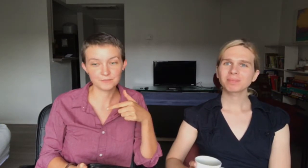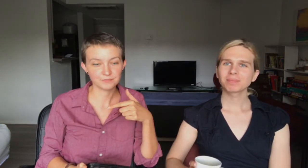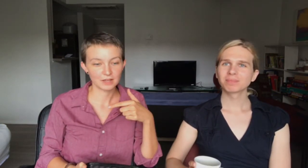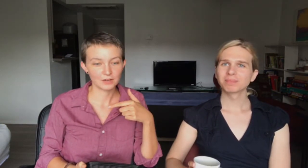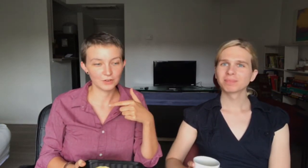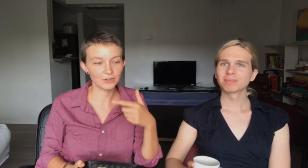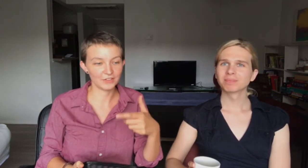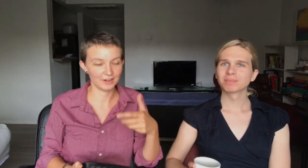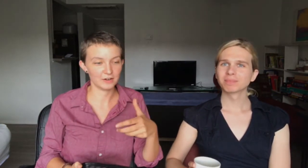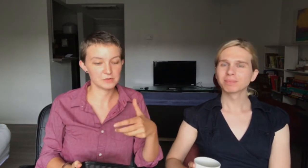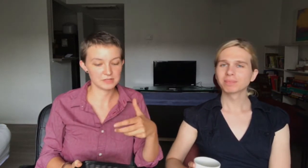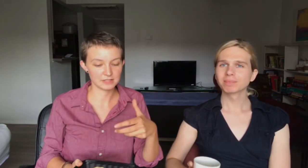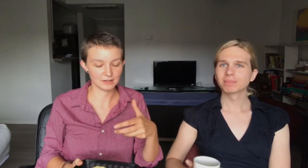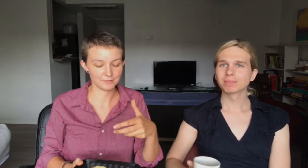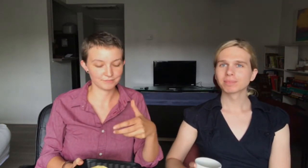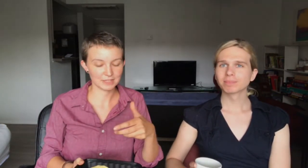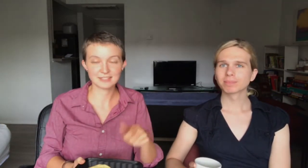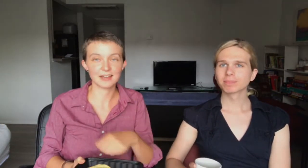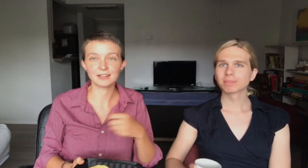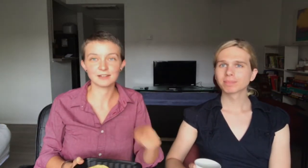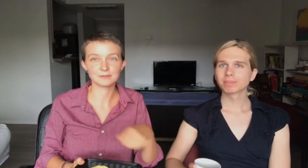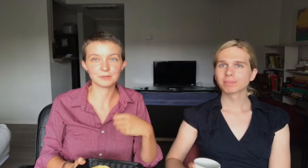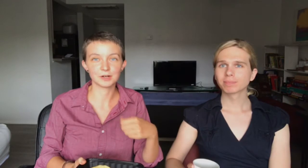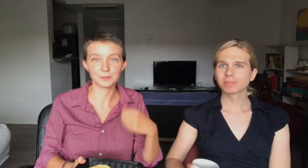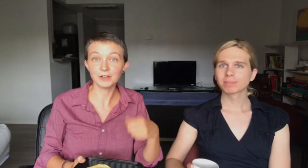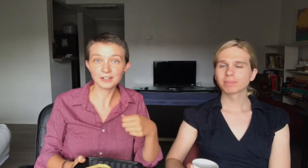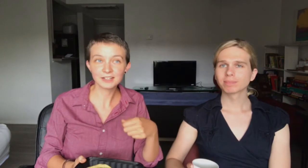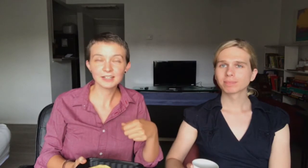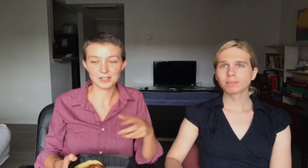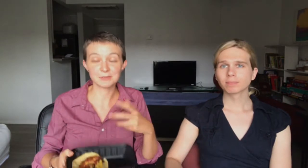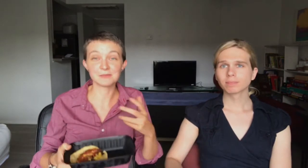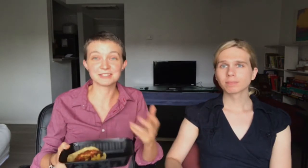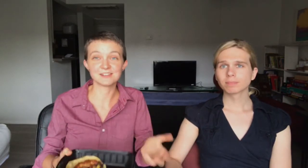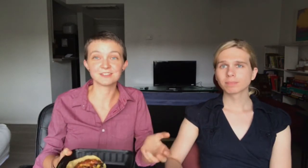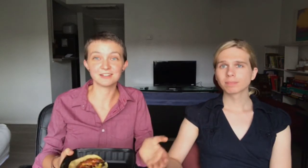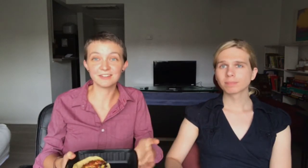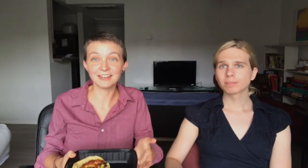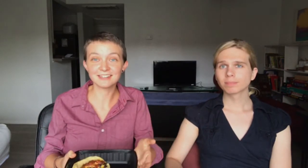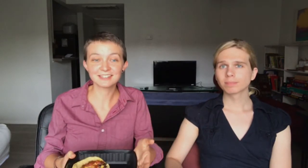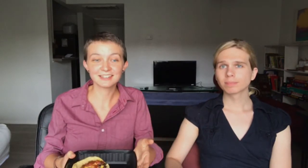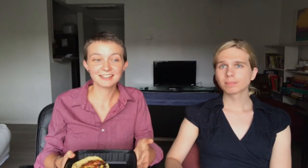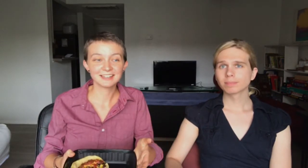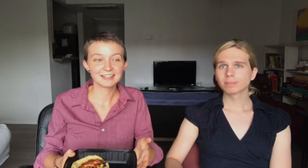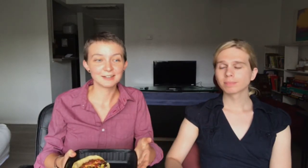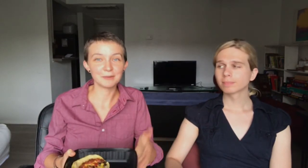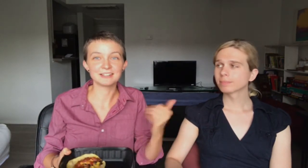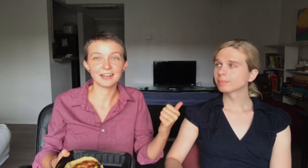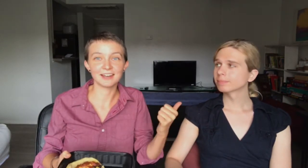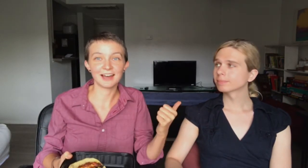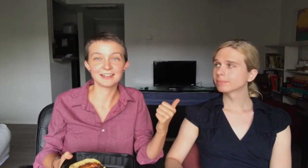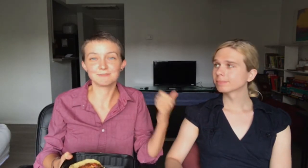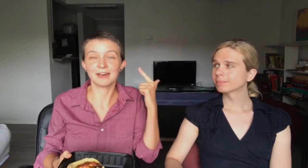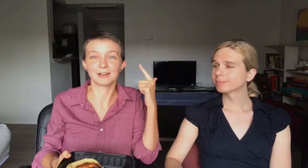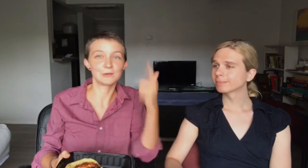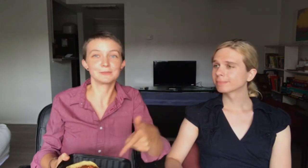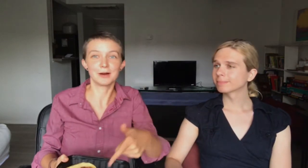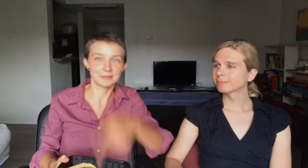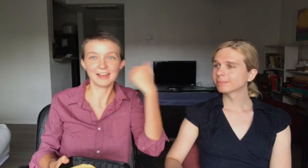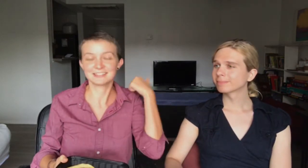girl there who was, um, signing her book. Someone that was there for the event. My date had met at Queerbomb last